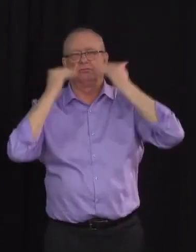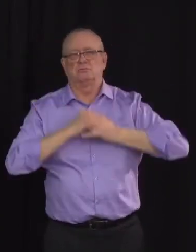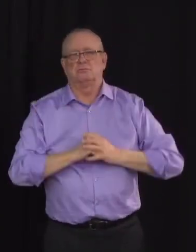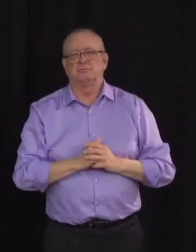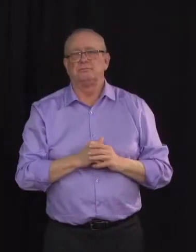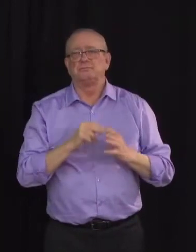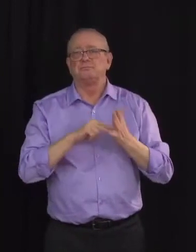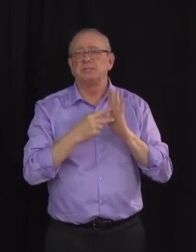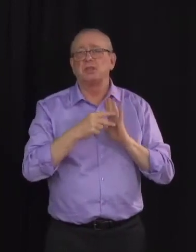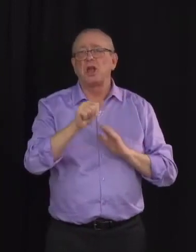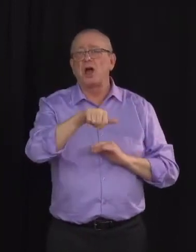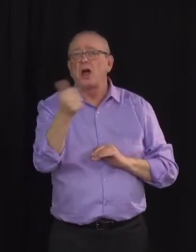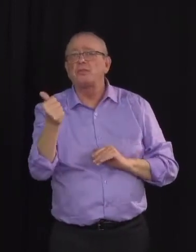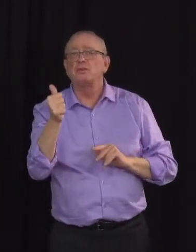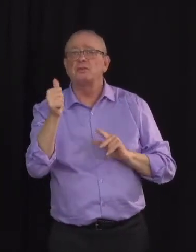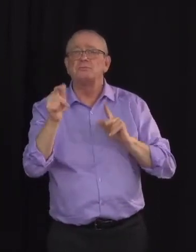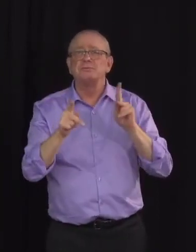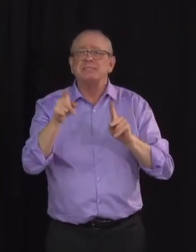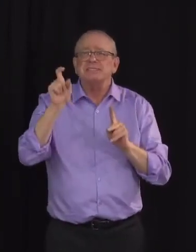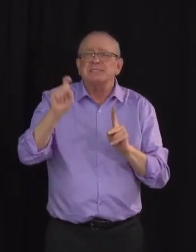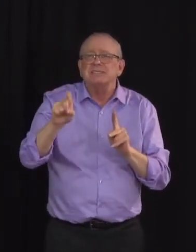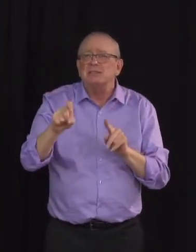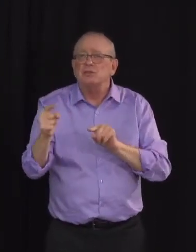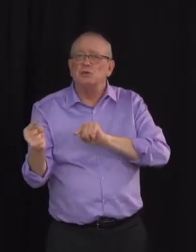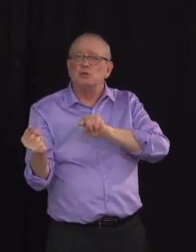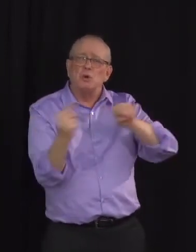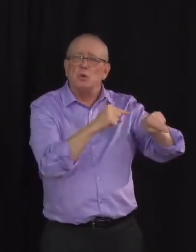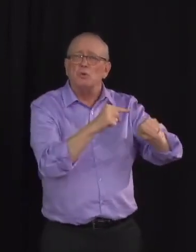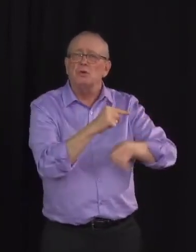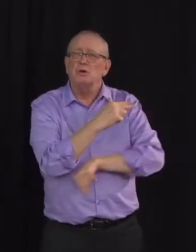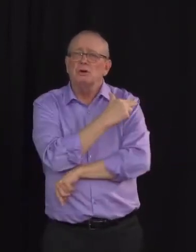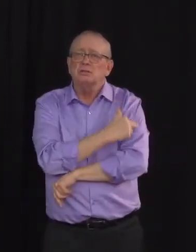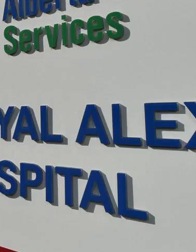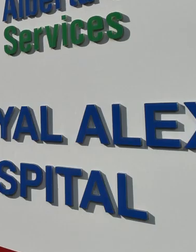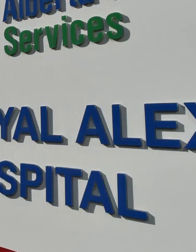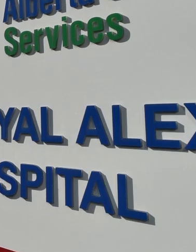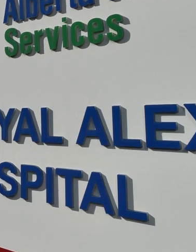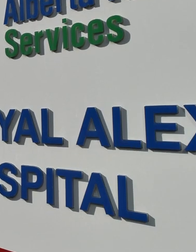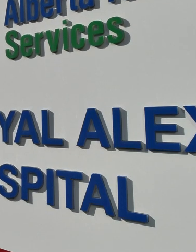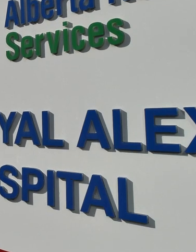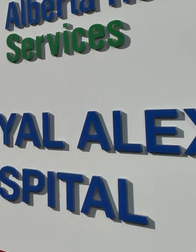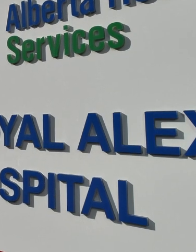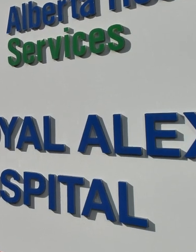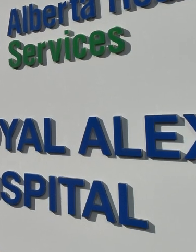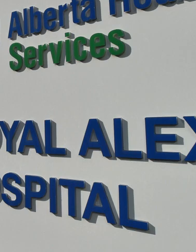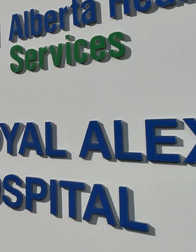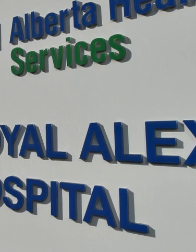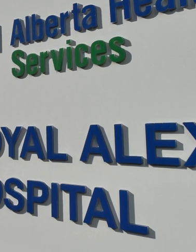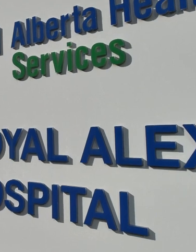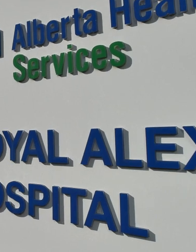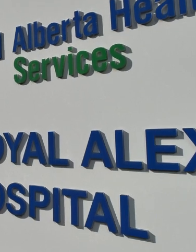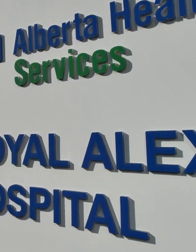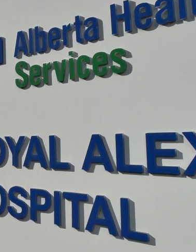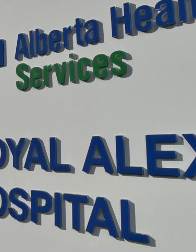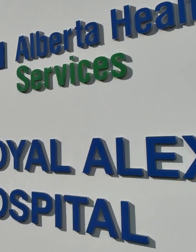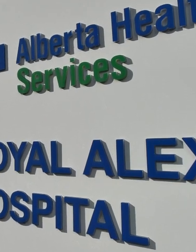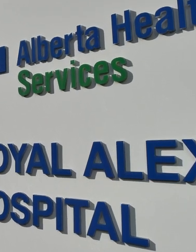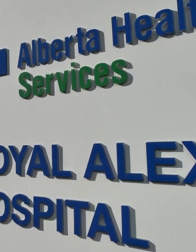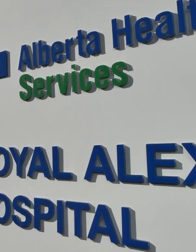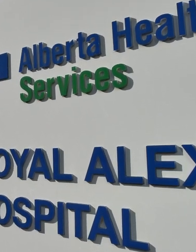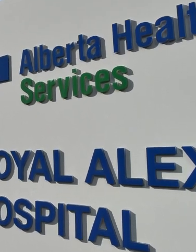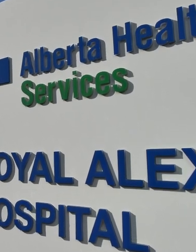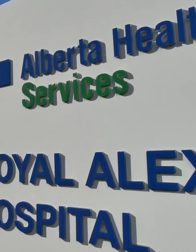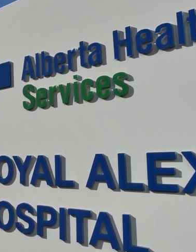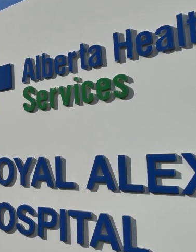it is because of COVID or any other reason. For example let's consider someone who has a heart attack or someone who falls